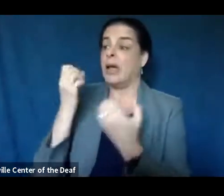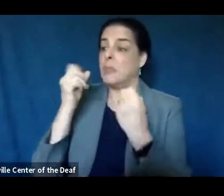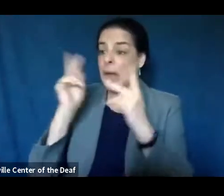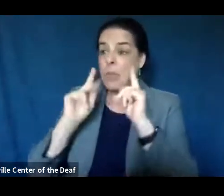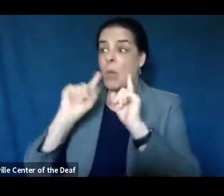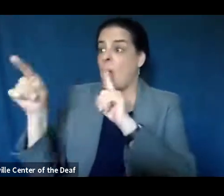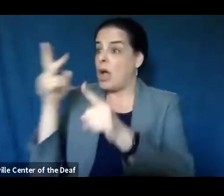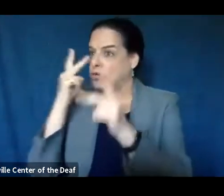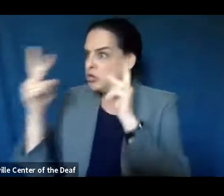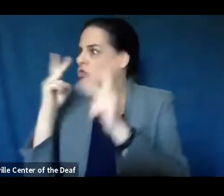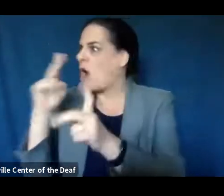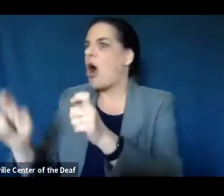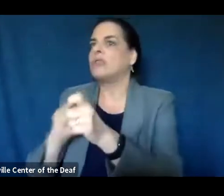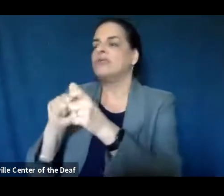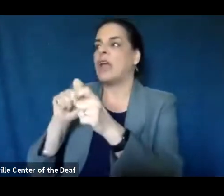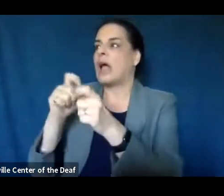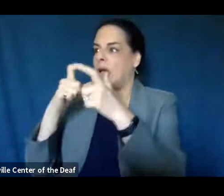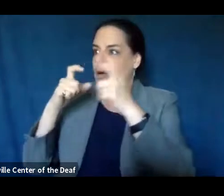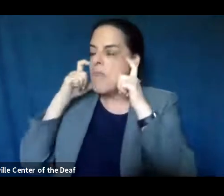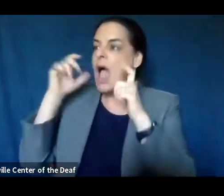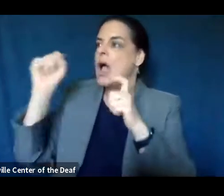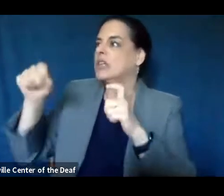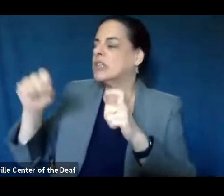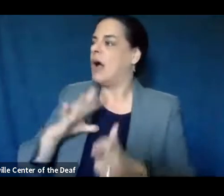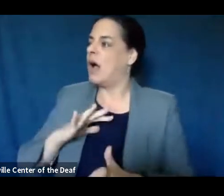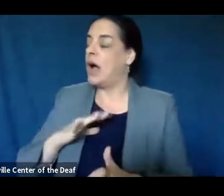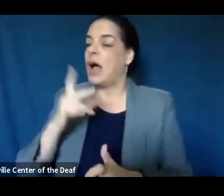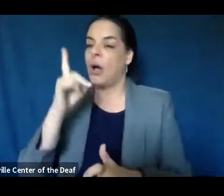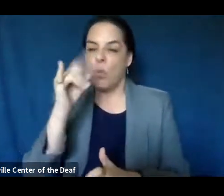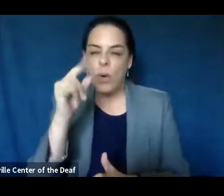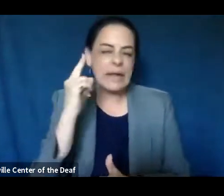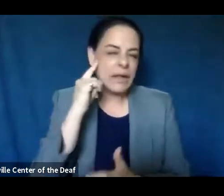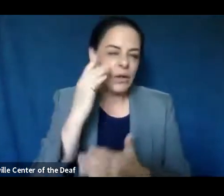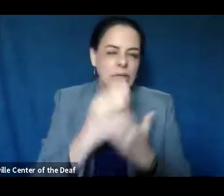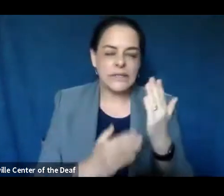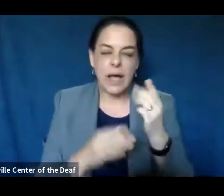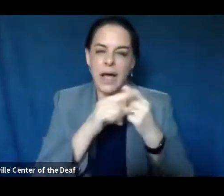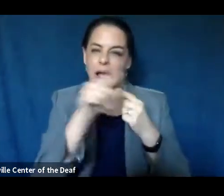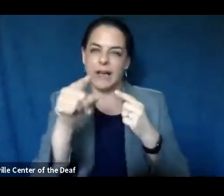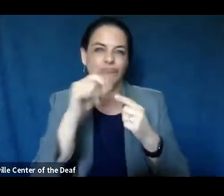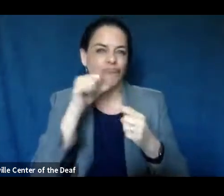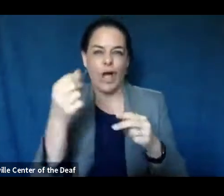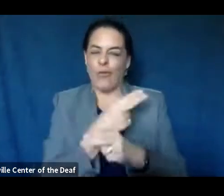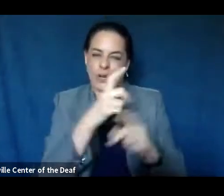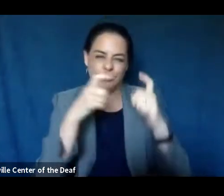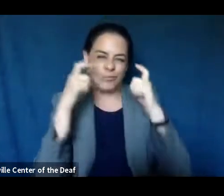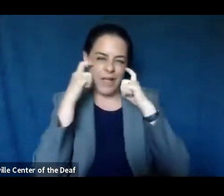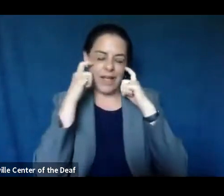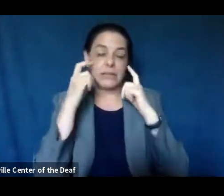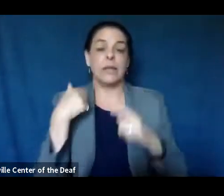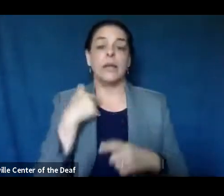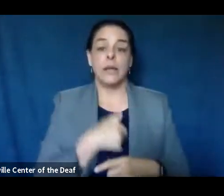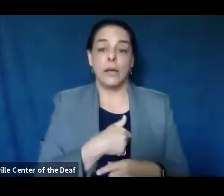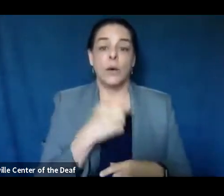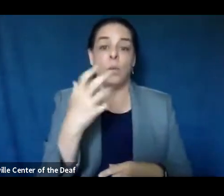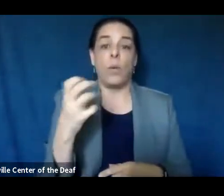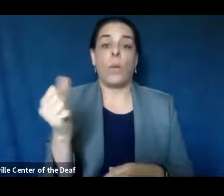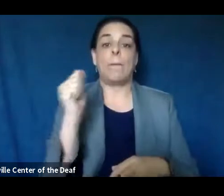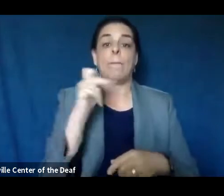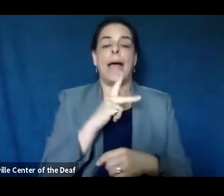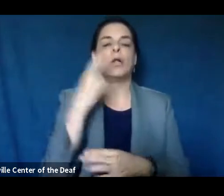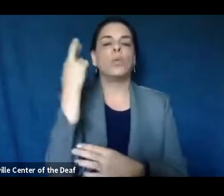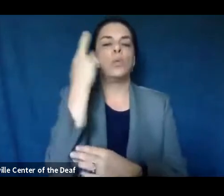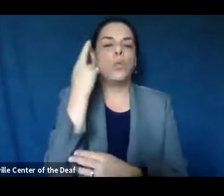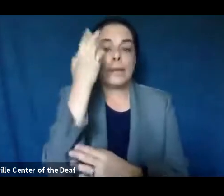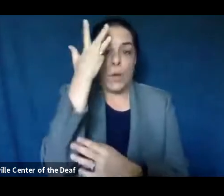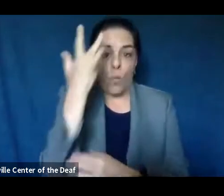people that were doing exactly what we've been asking. And we did hear some cases where folks weren't. We want to go back to the reason behind